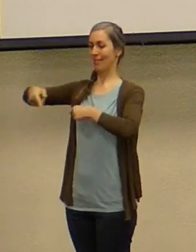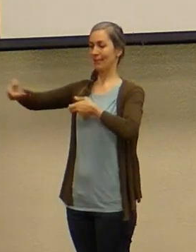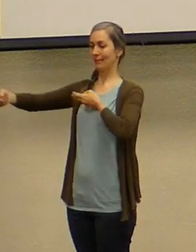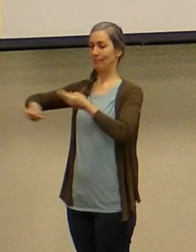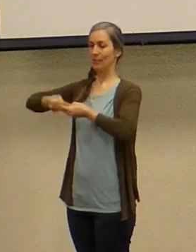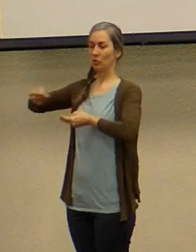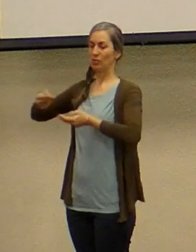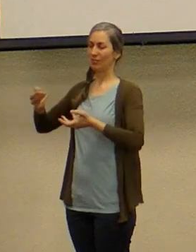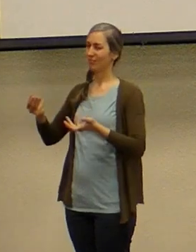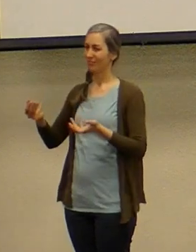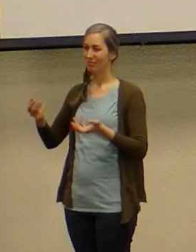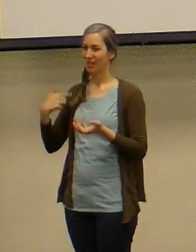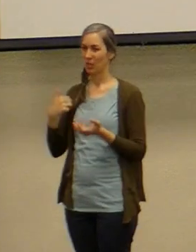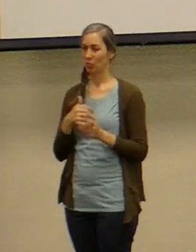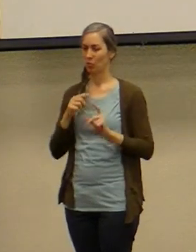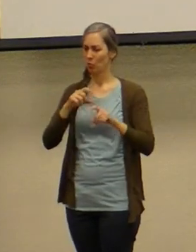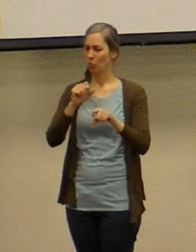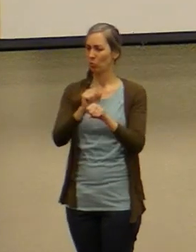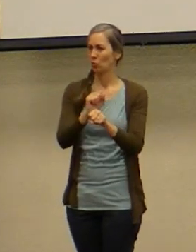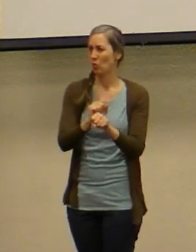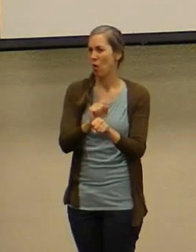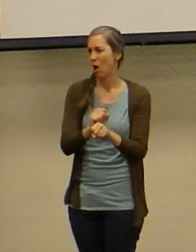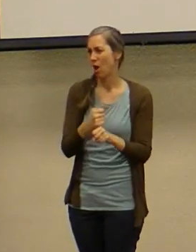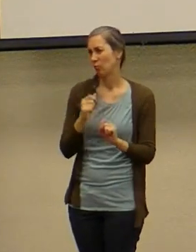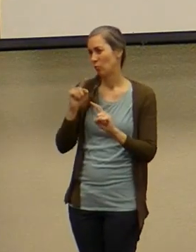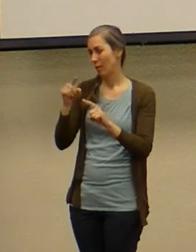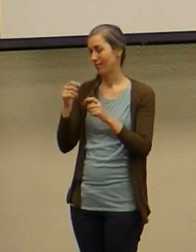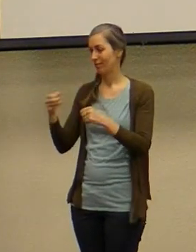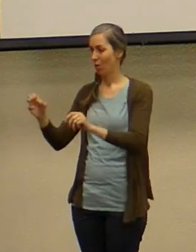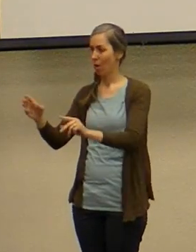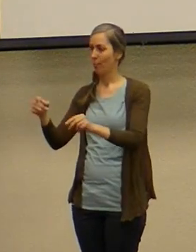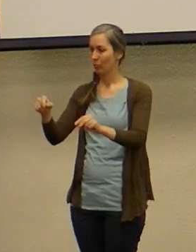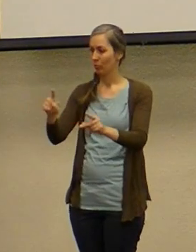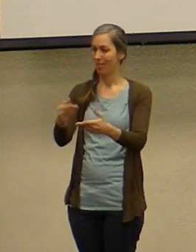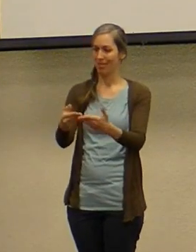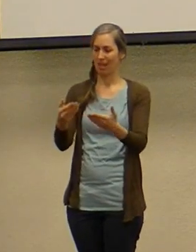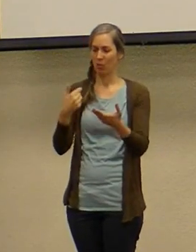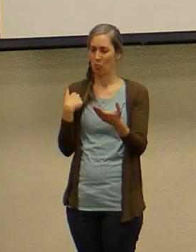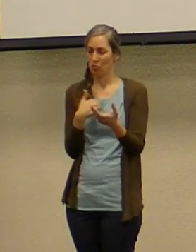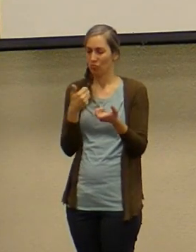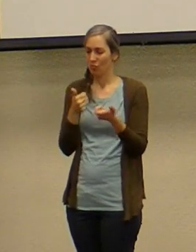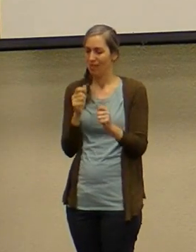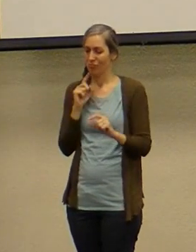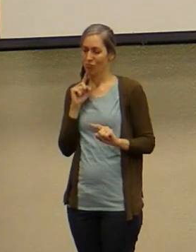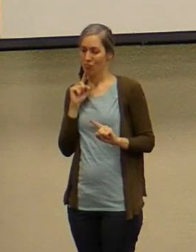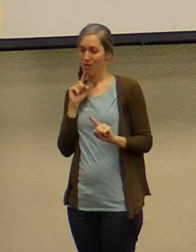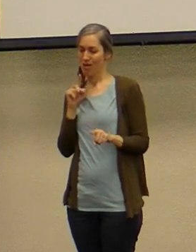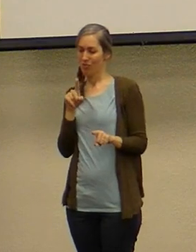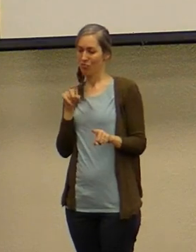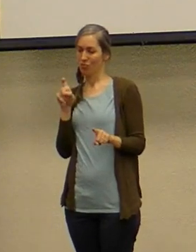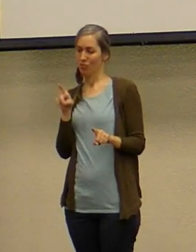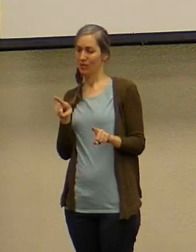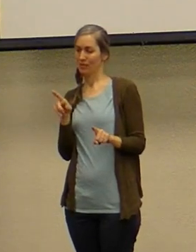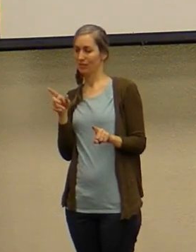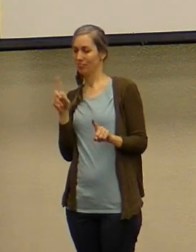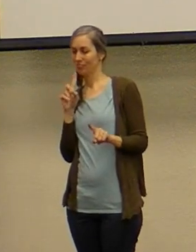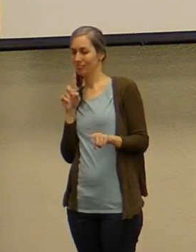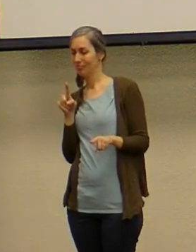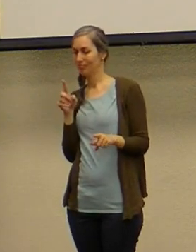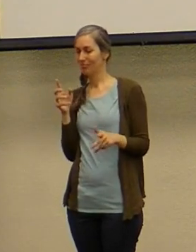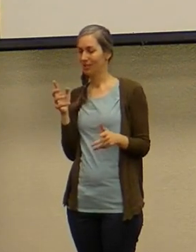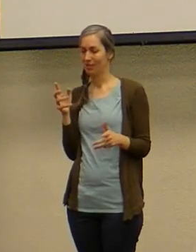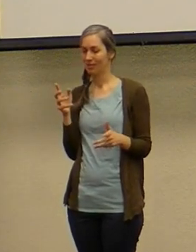not just ministry we go to our jobs and our opportunities and things like that to answer the question but let me tell you